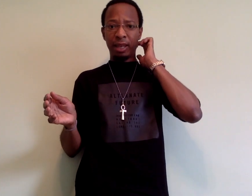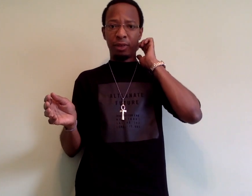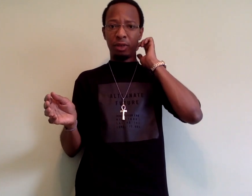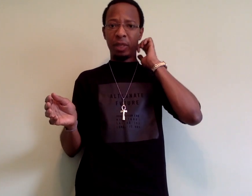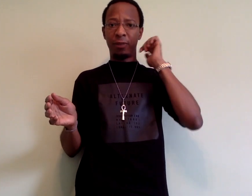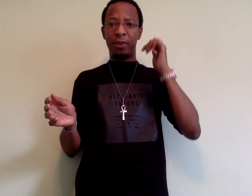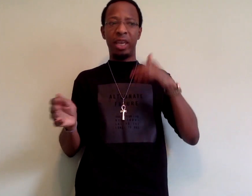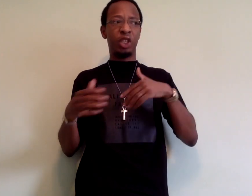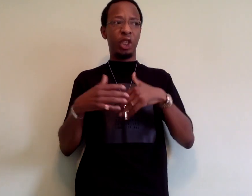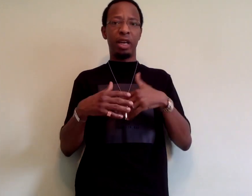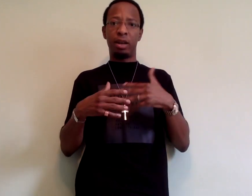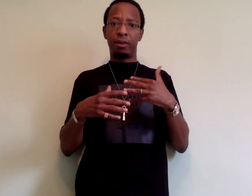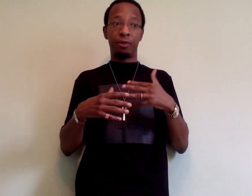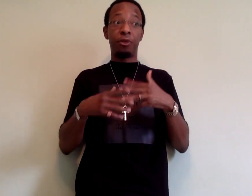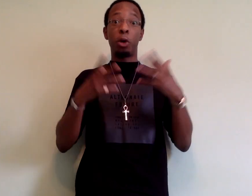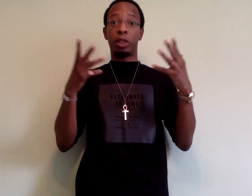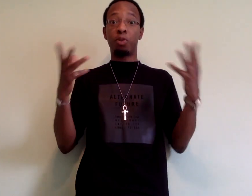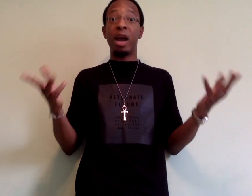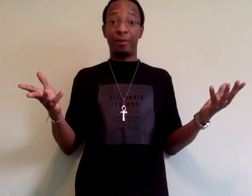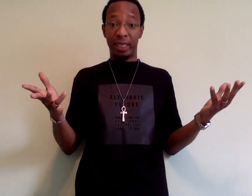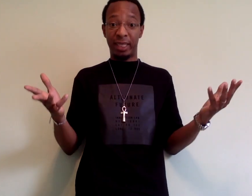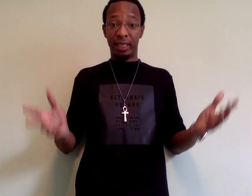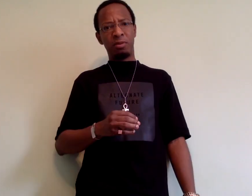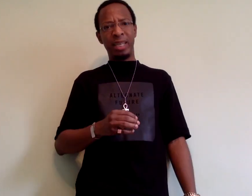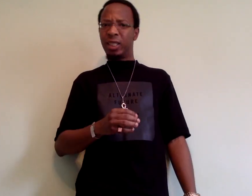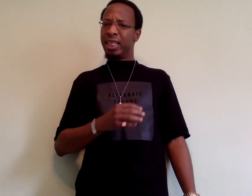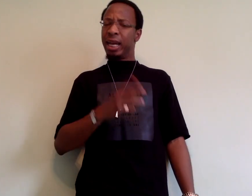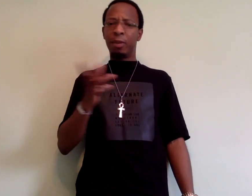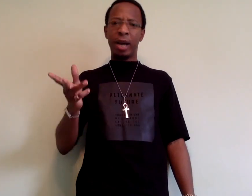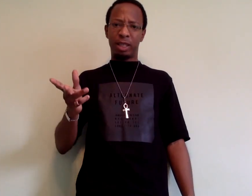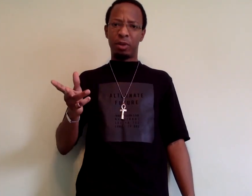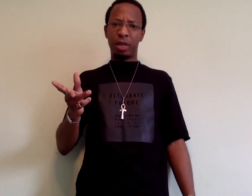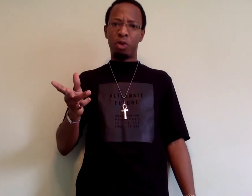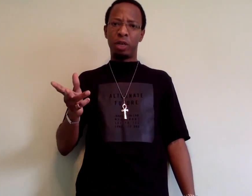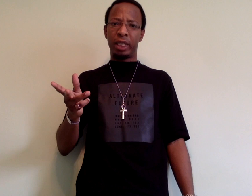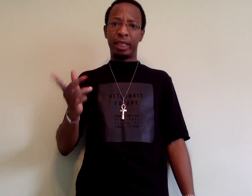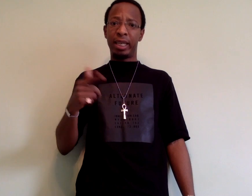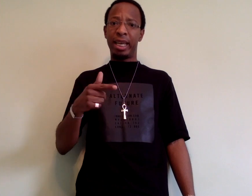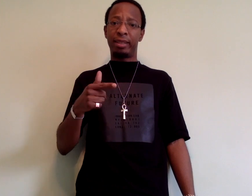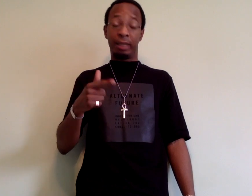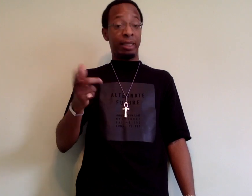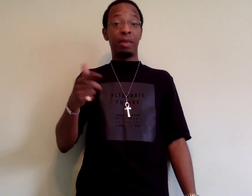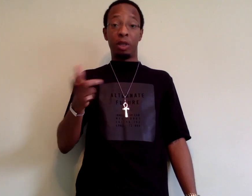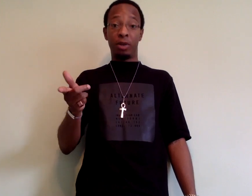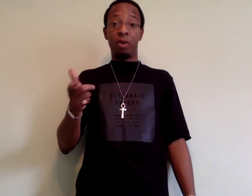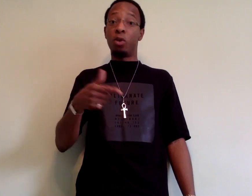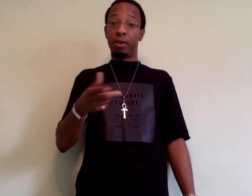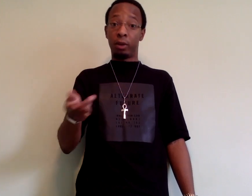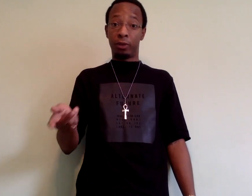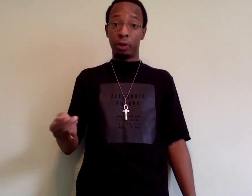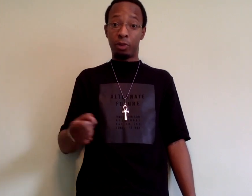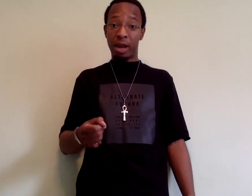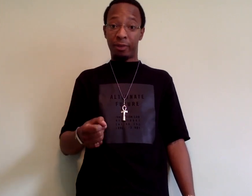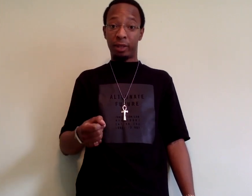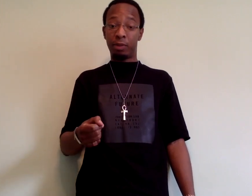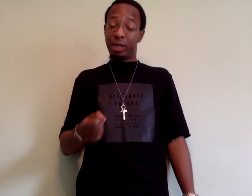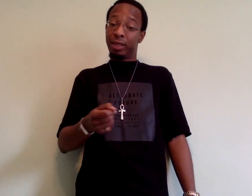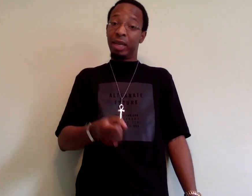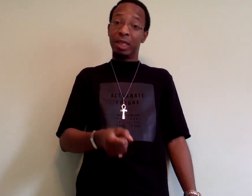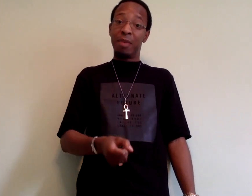suffered from its fierce share of false prophets. It's entirely possible that Umar Johnson is, to some degree, one of those false prophets. But at the same time,